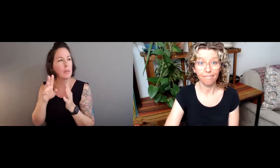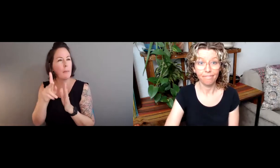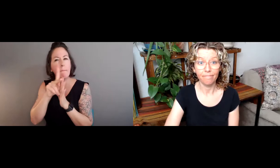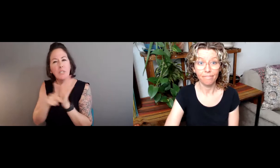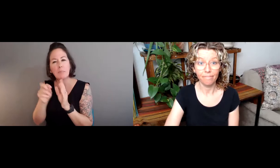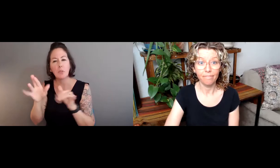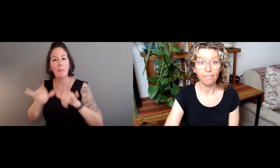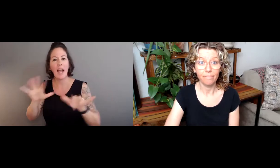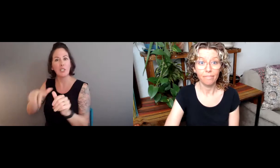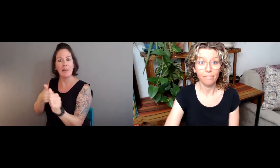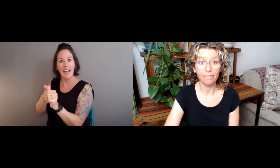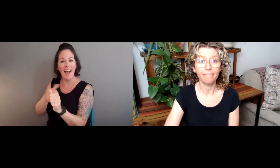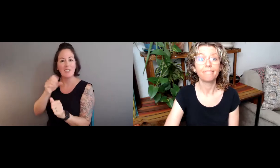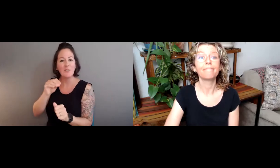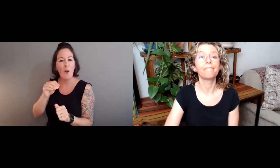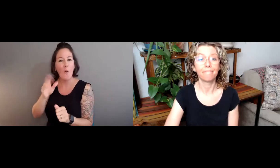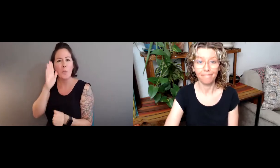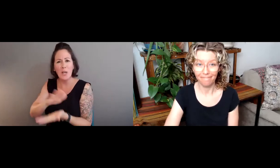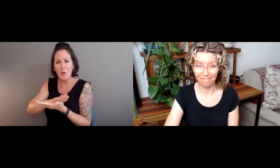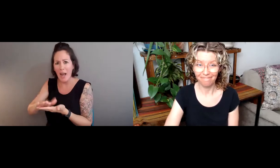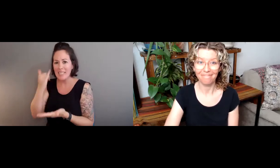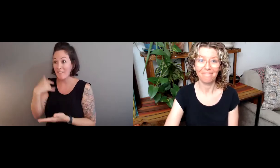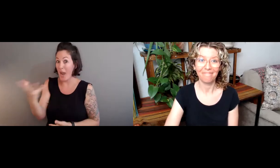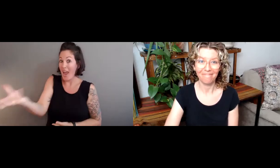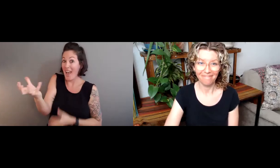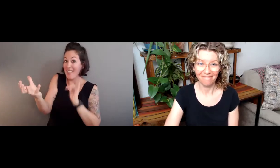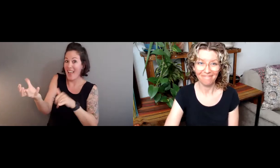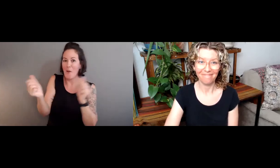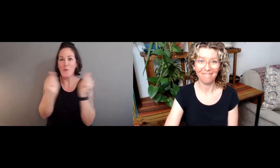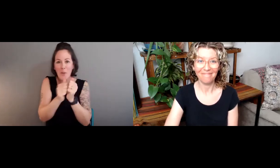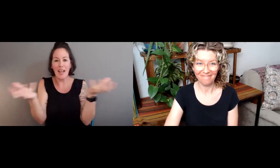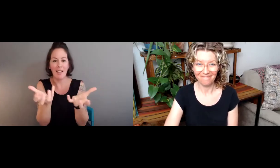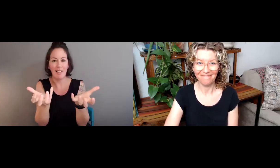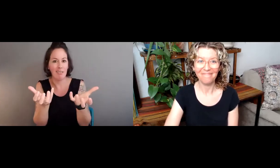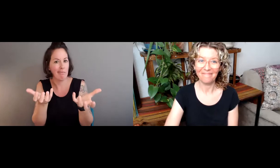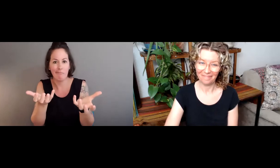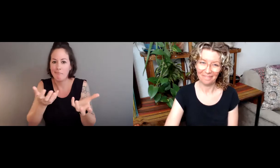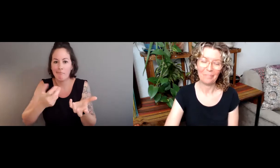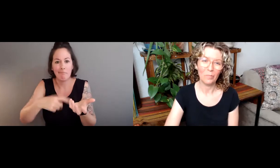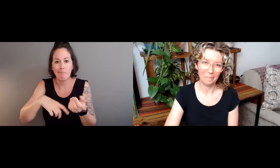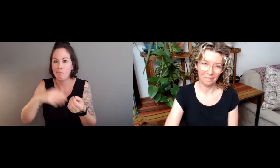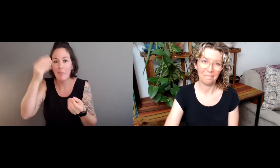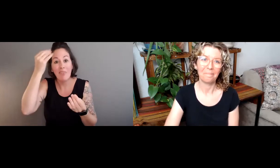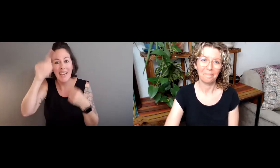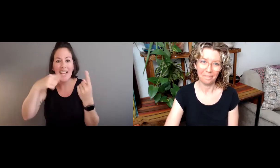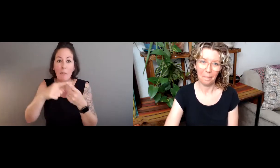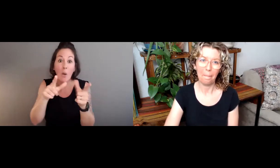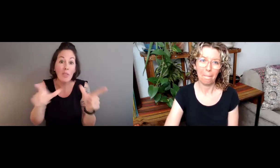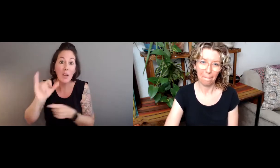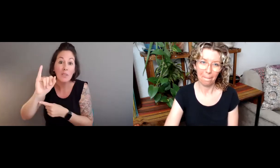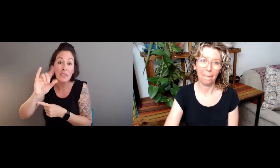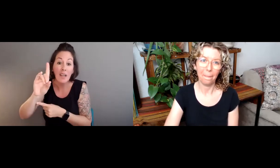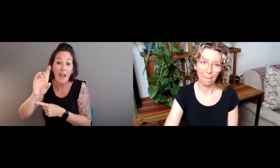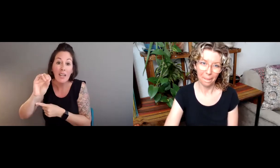But they're often not thinking about the principles or standards behind language use. And so we have to then marry